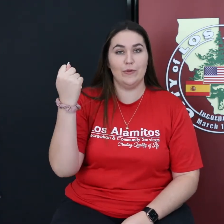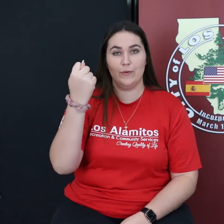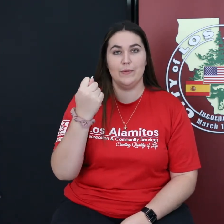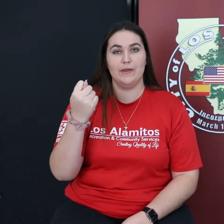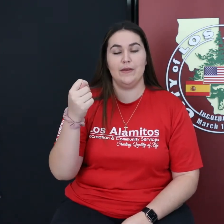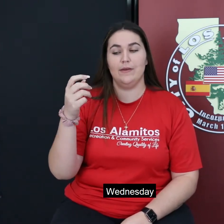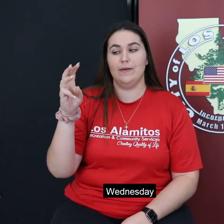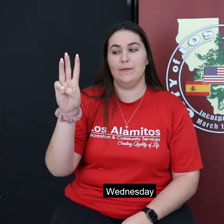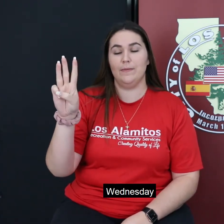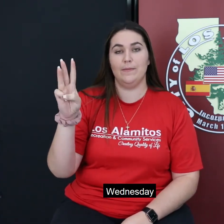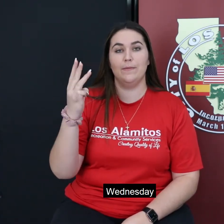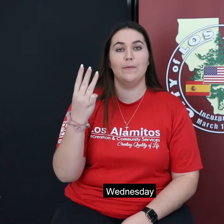Wednesday,